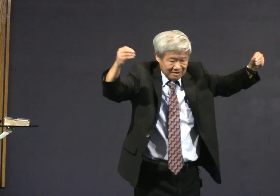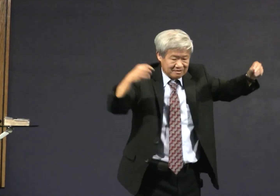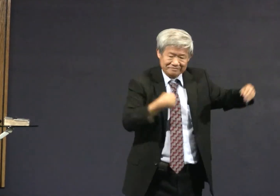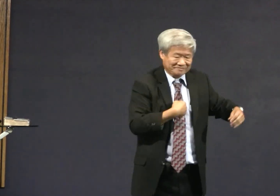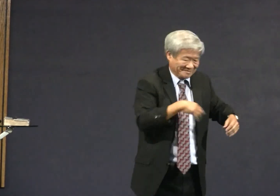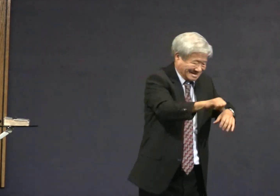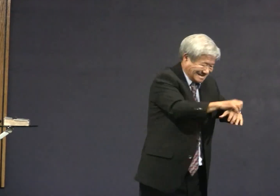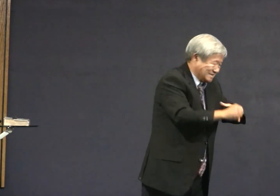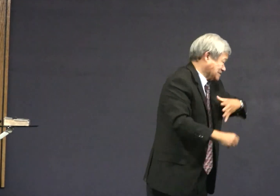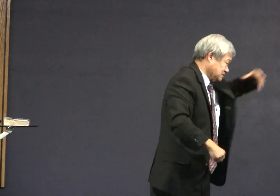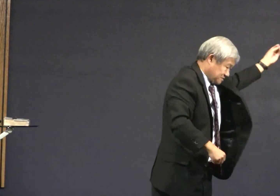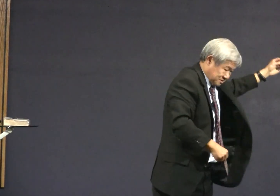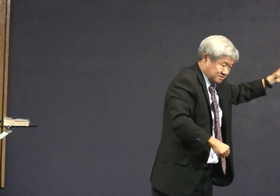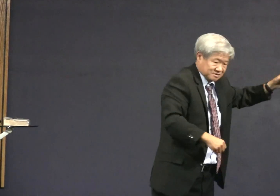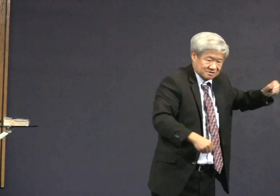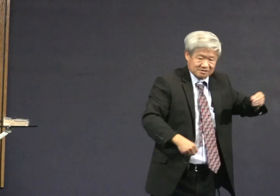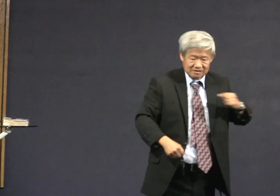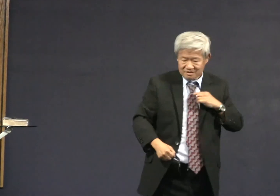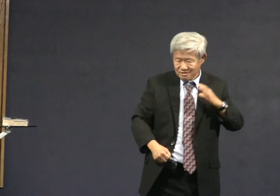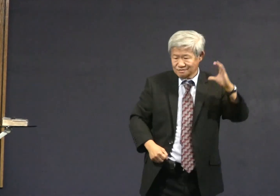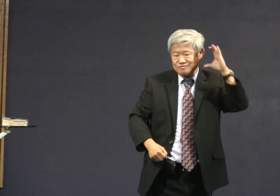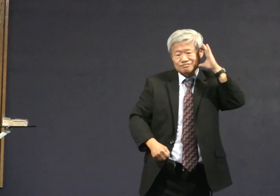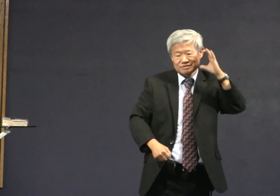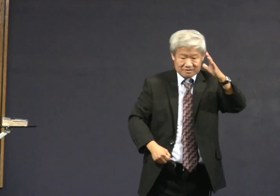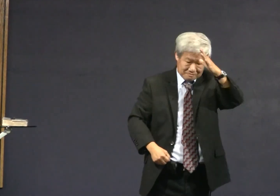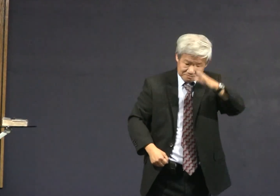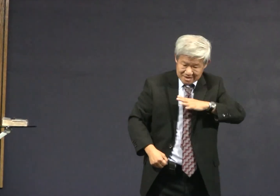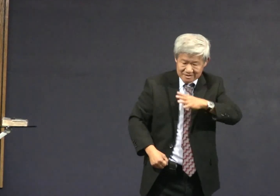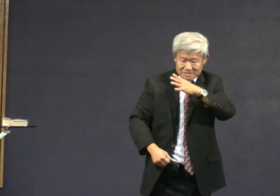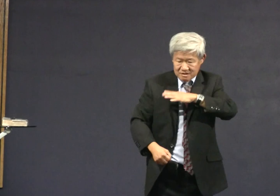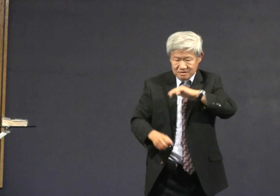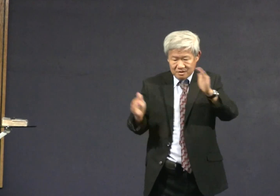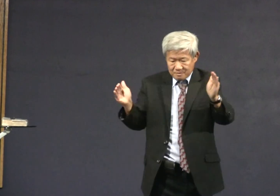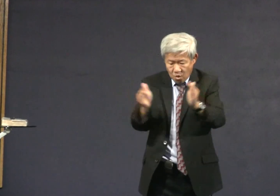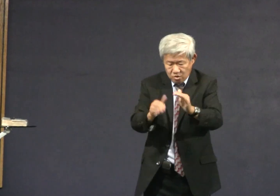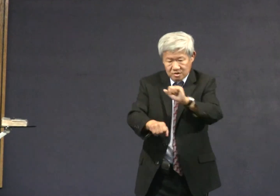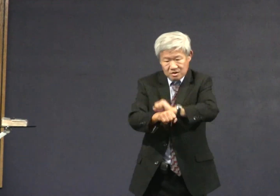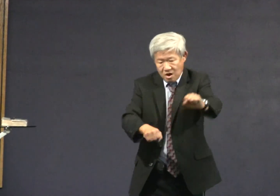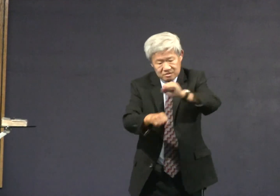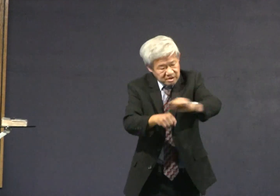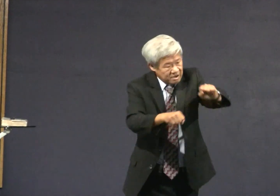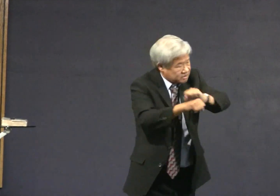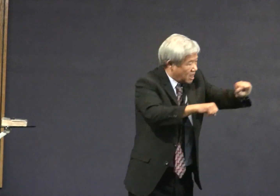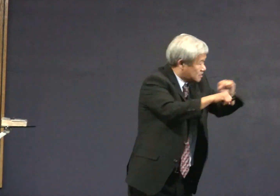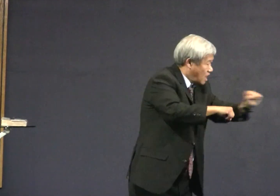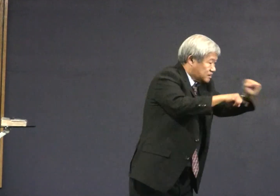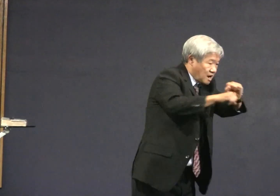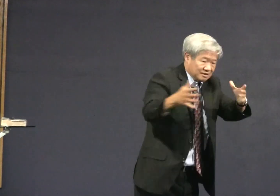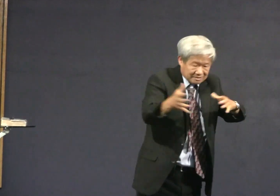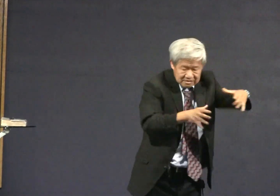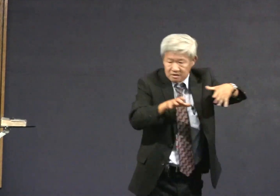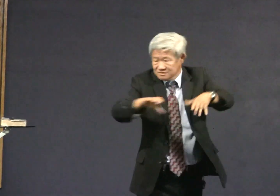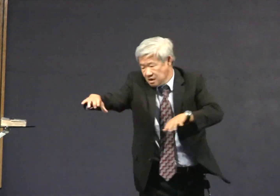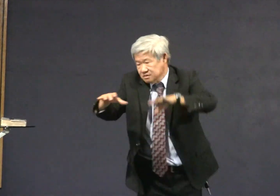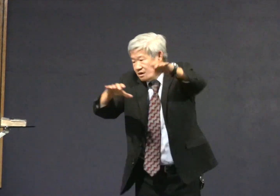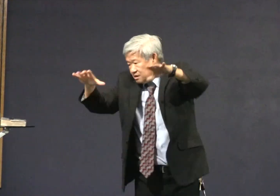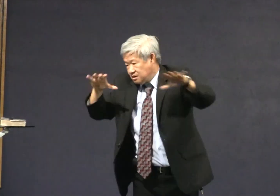men after a party or listen to men and women who have to